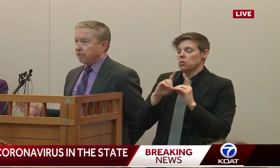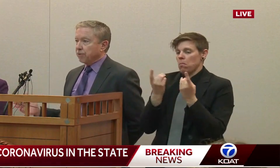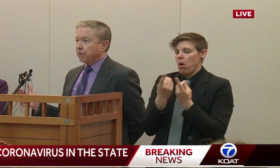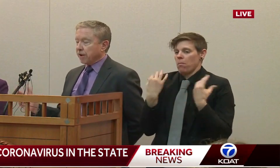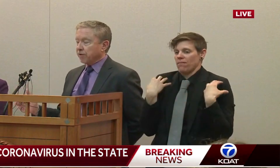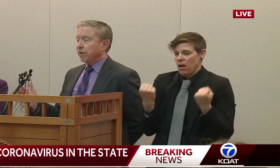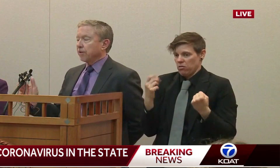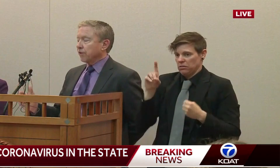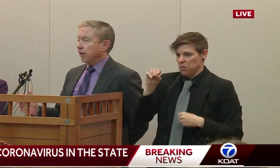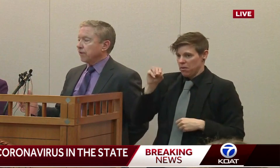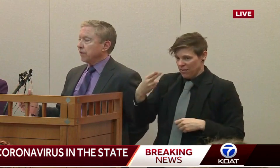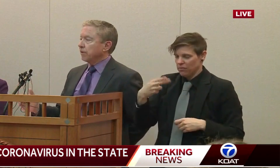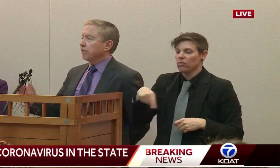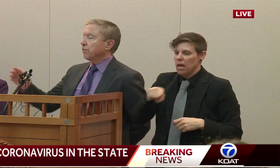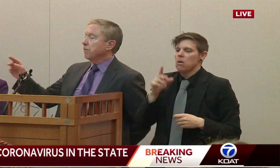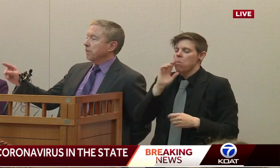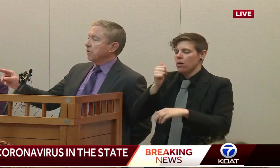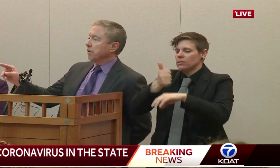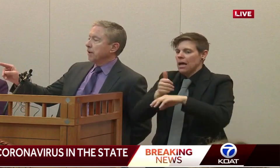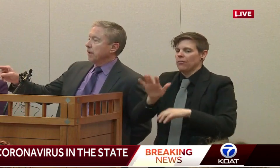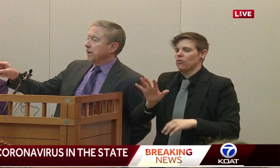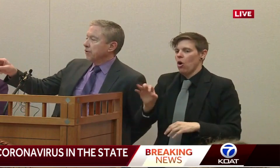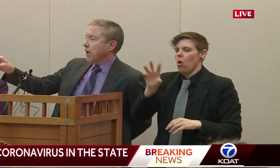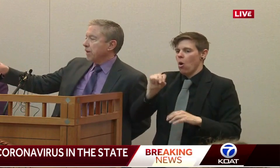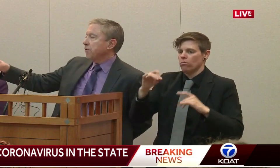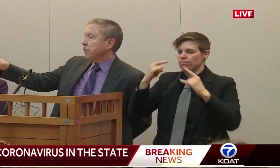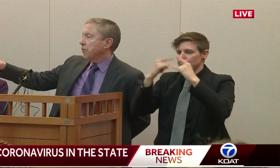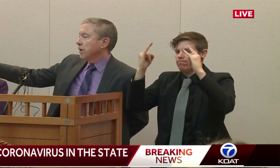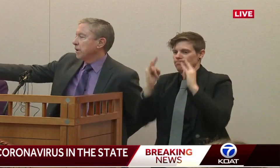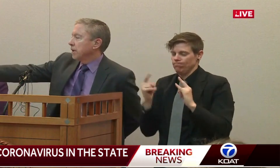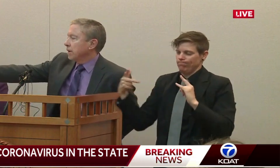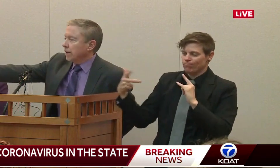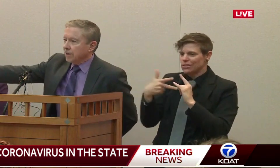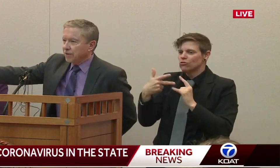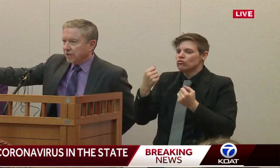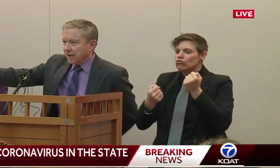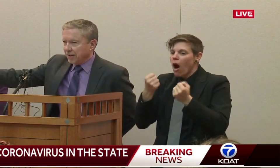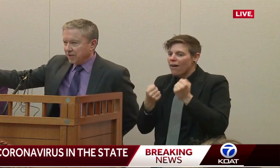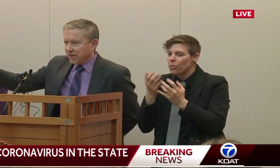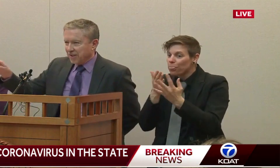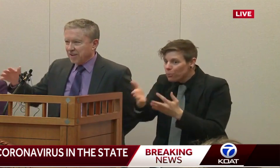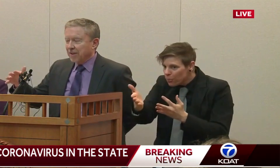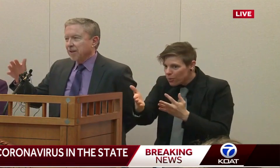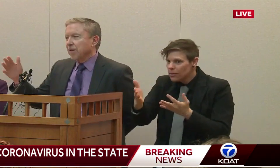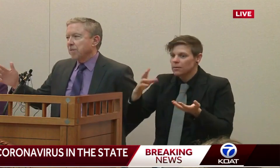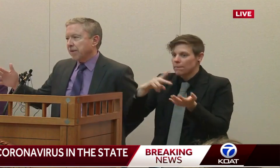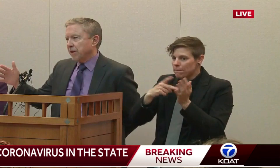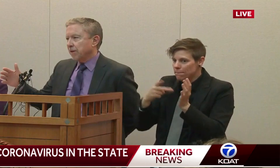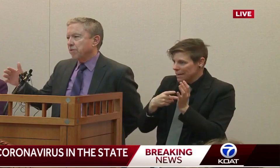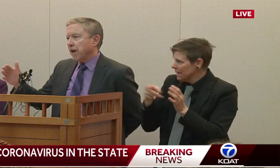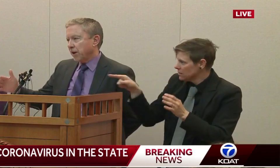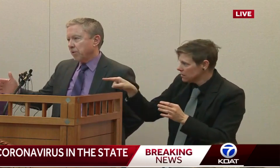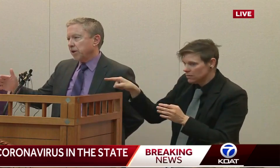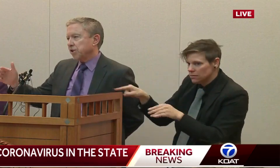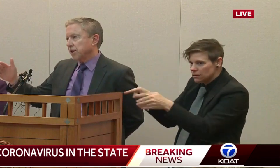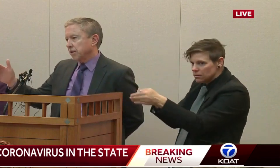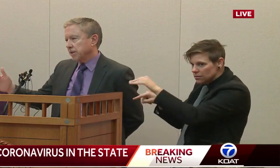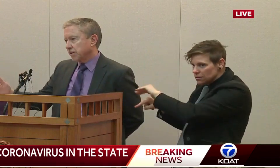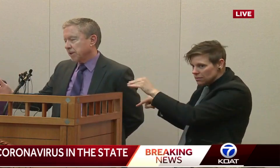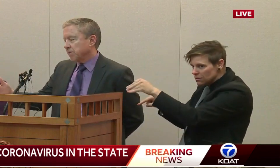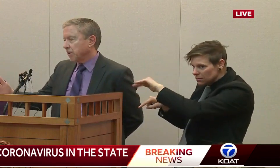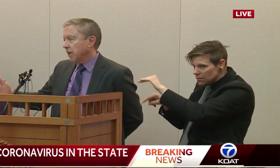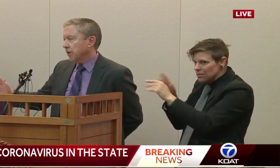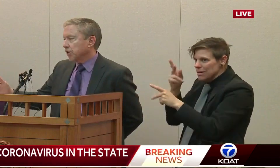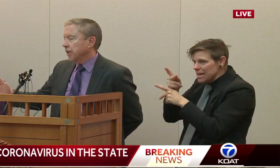drive-through testing sites. And just remember, drive-through is the method of evaluation